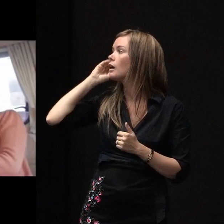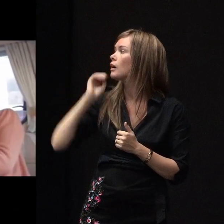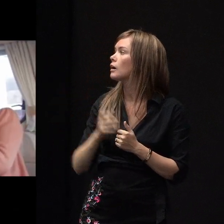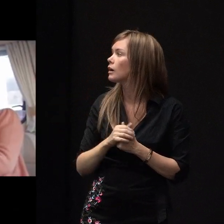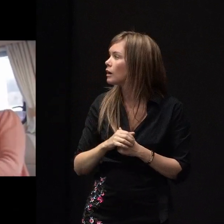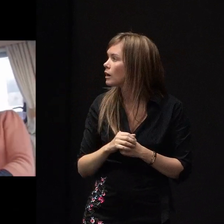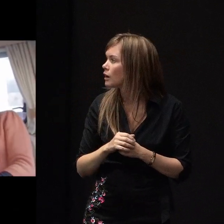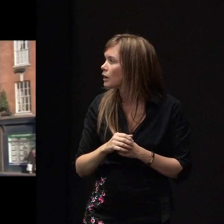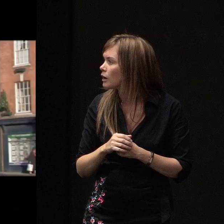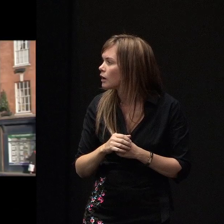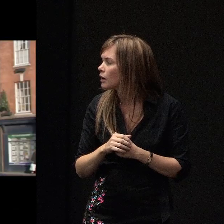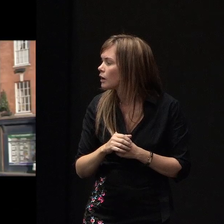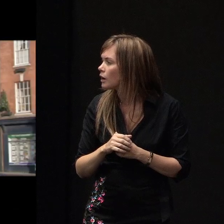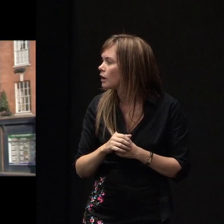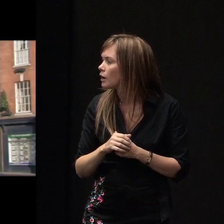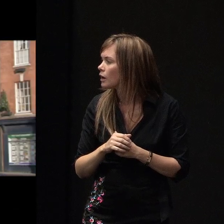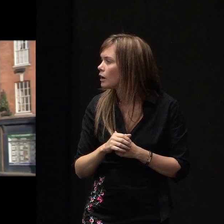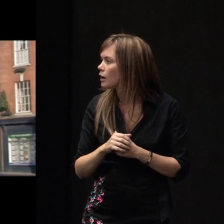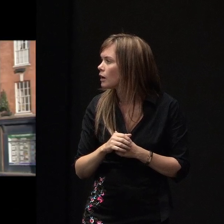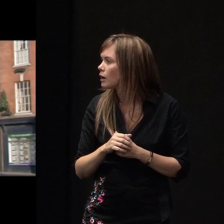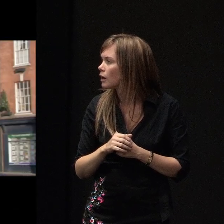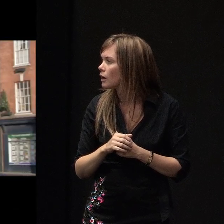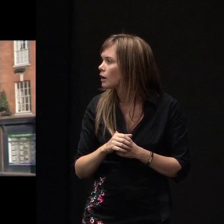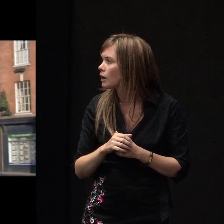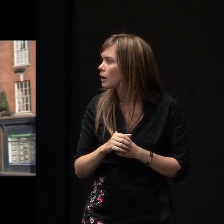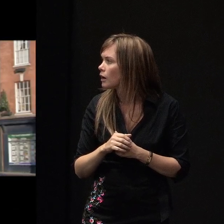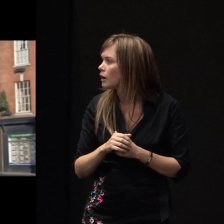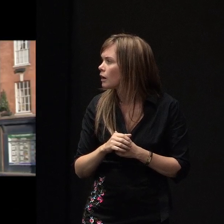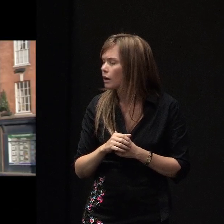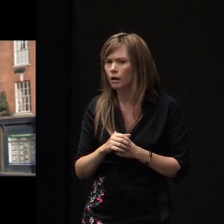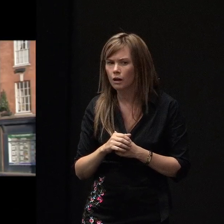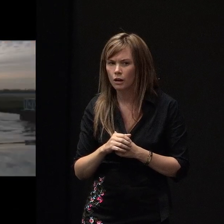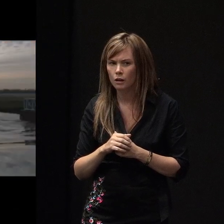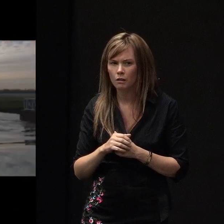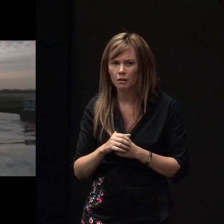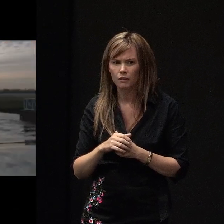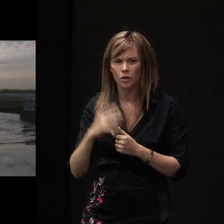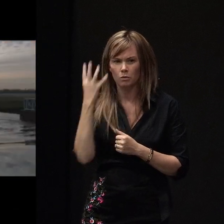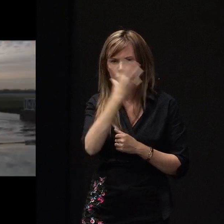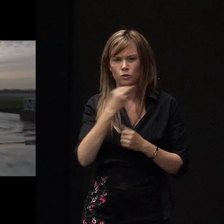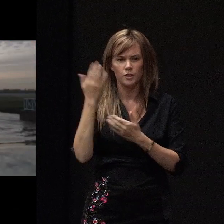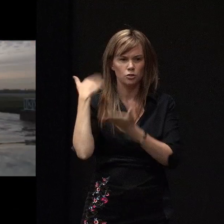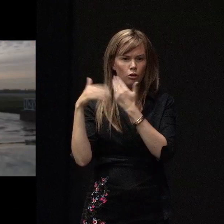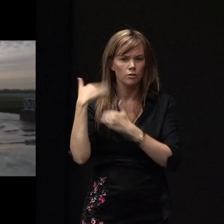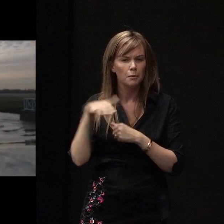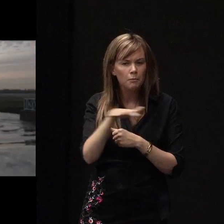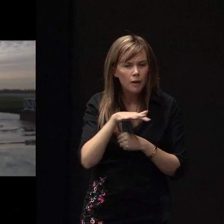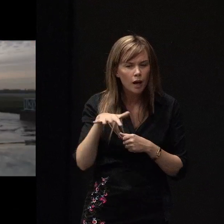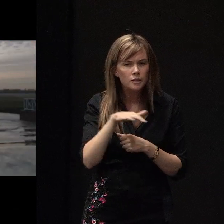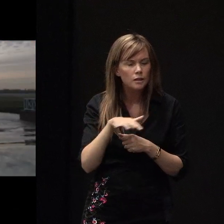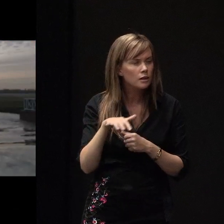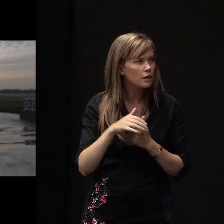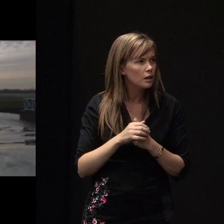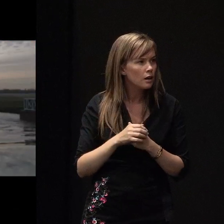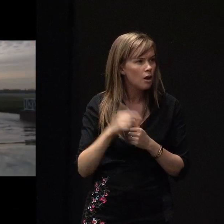I'm Julie Irwin. I live in Tewkesbury, which is a beautiful historic market town where two rivers meet in the centre of town. And I've lived